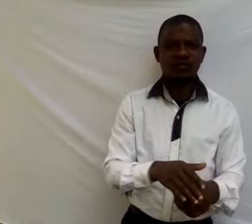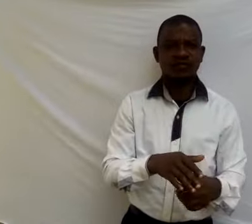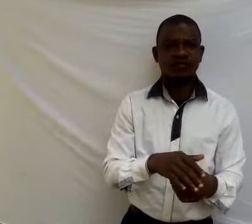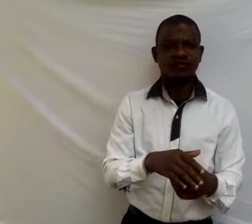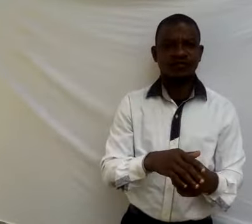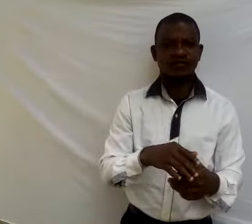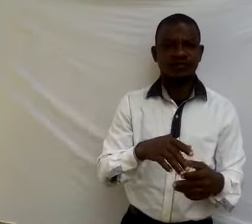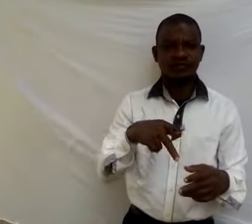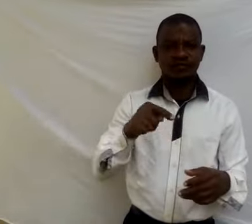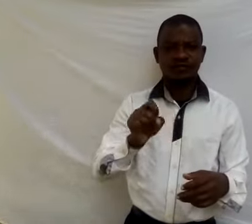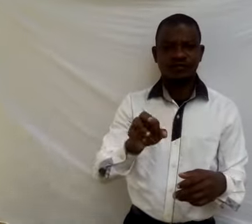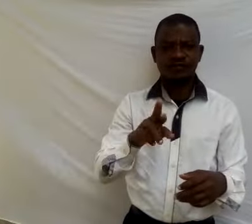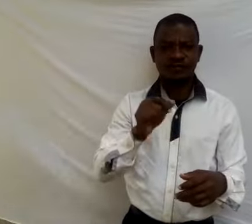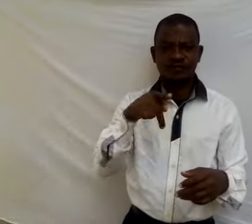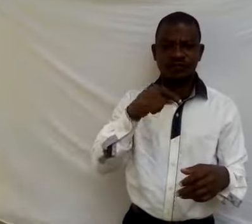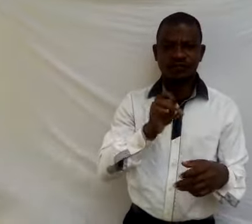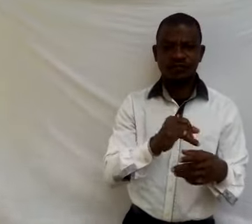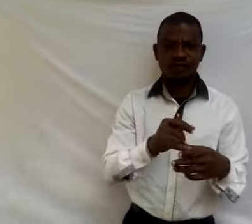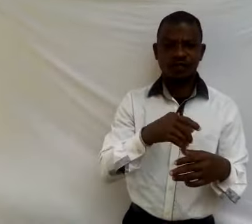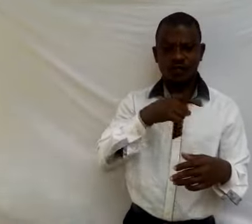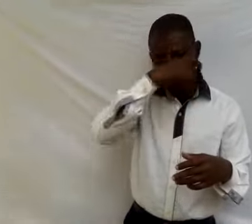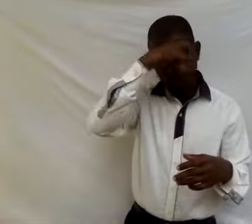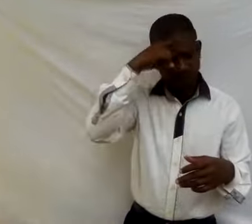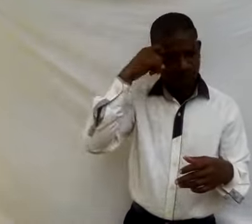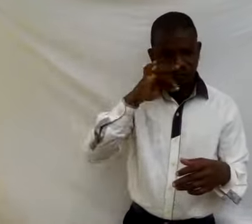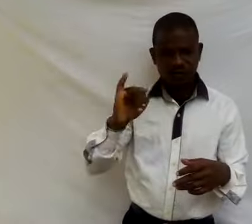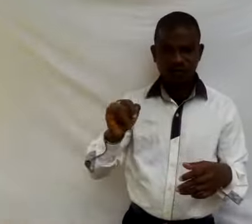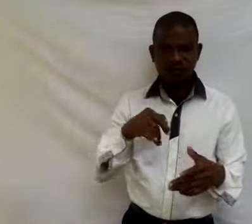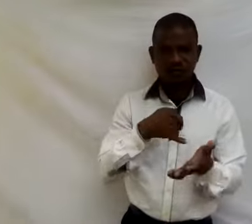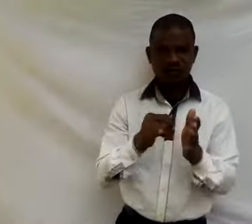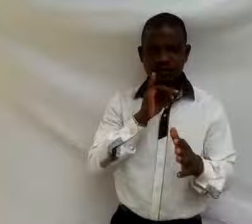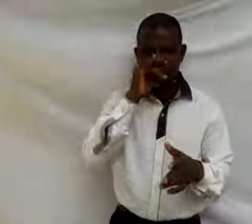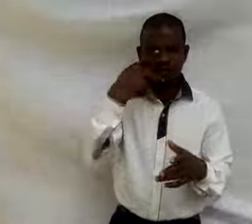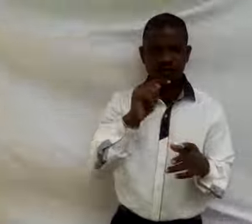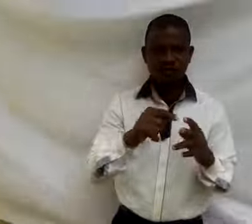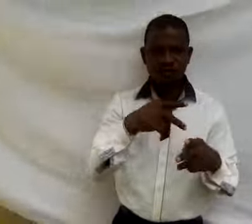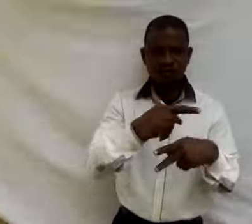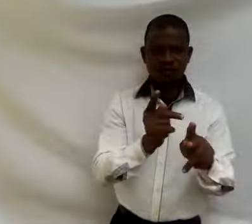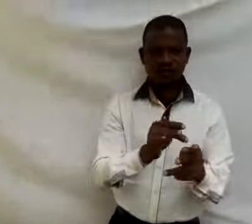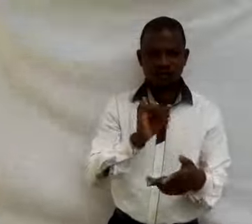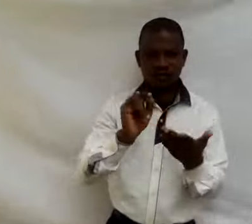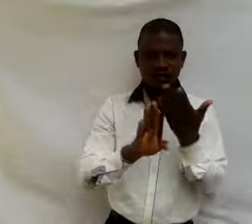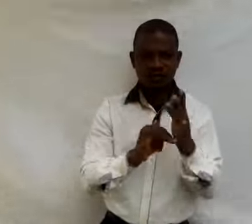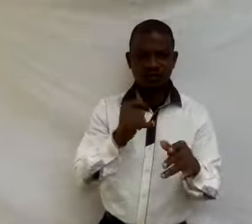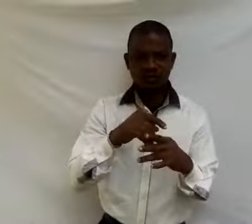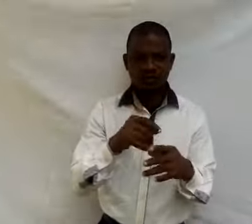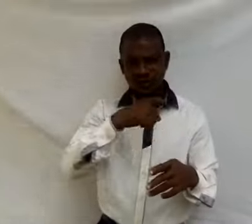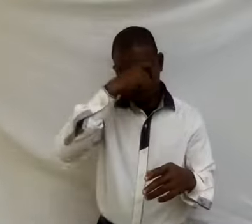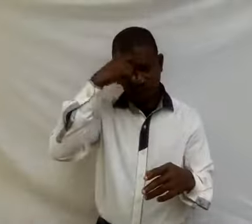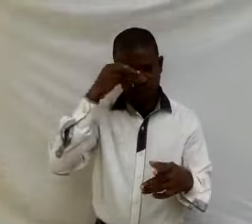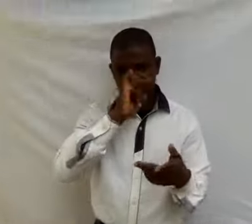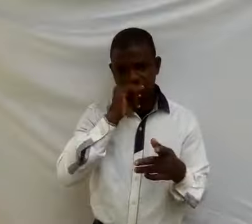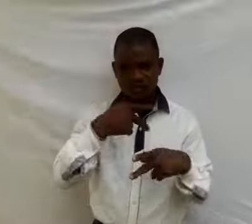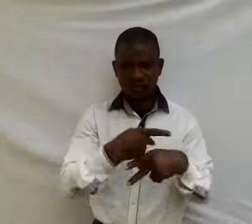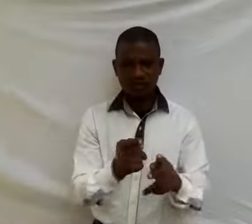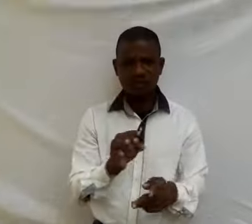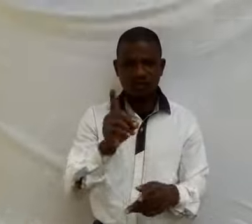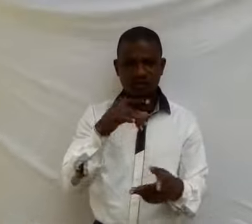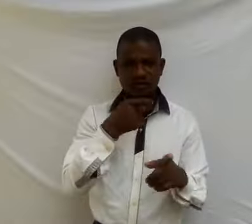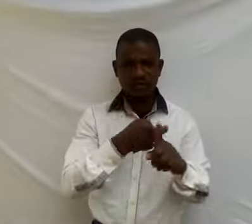Aspiration or sweating. It is the process by which sweat is produced from the sweat